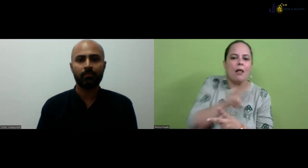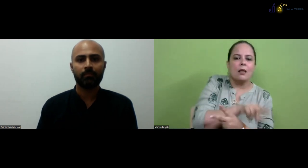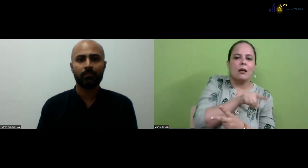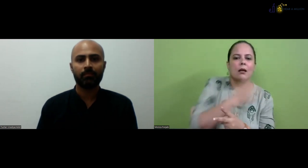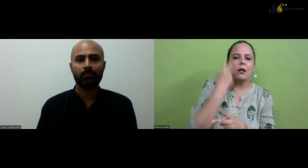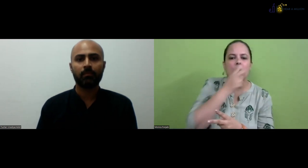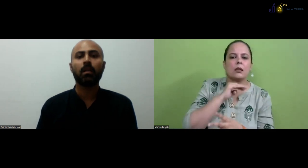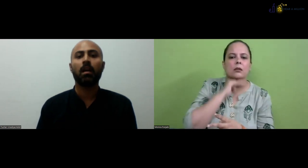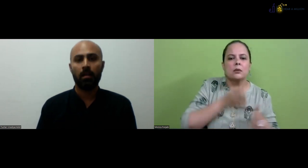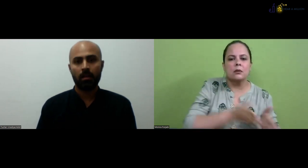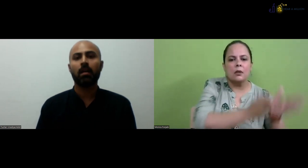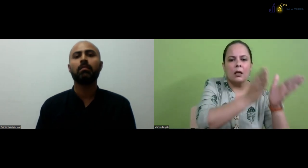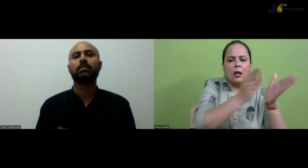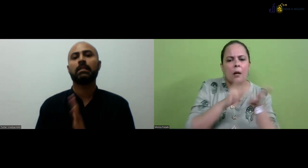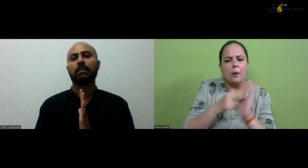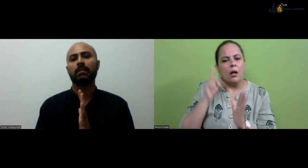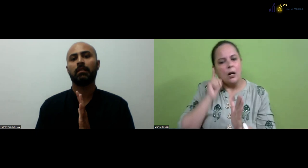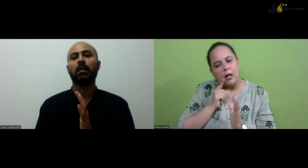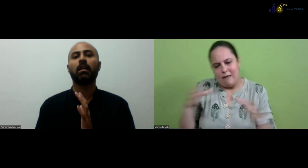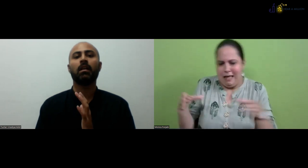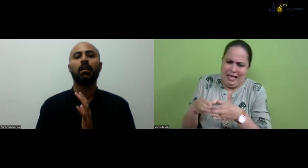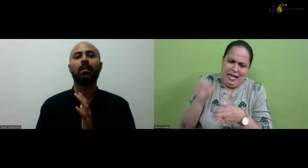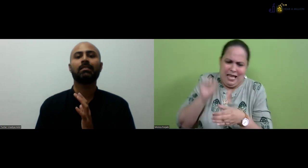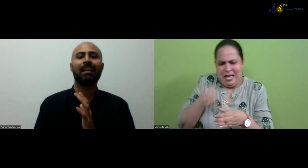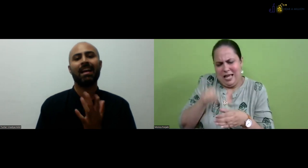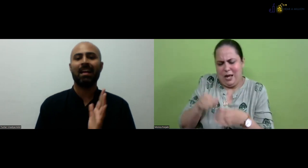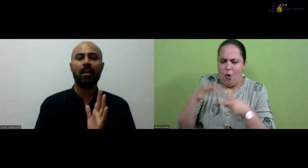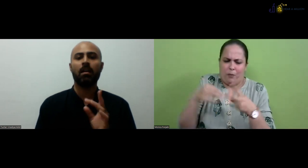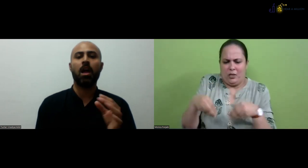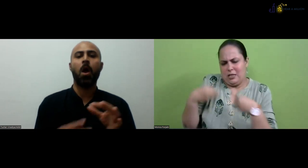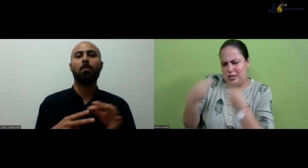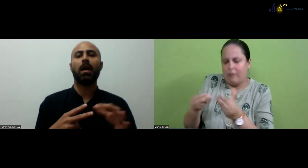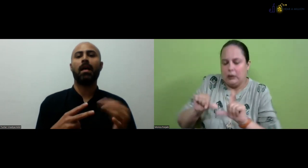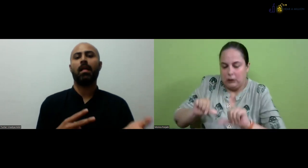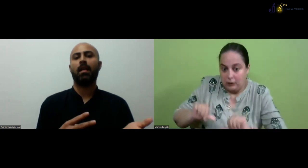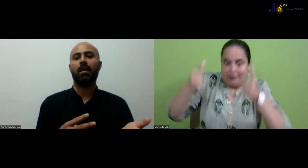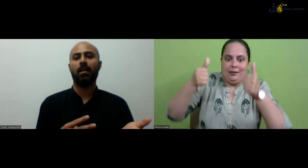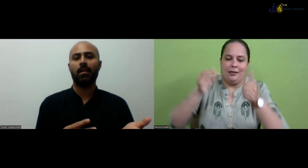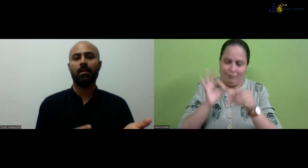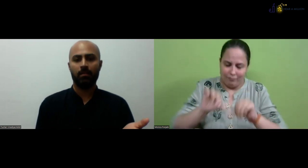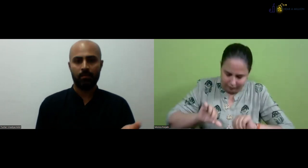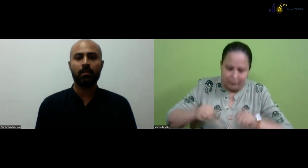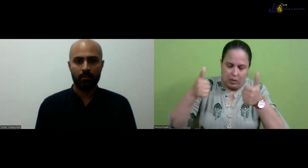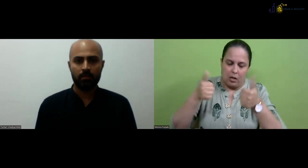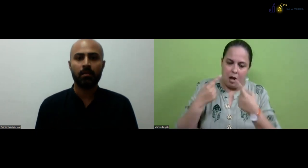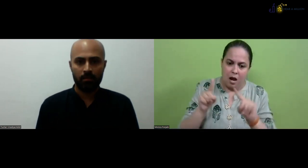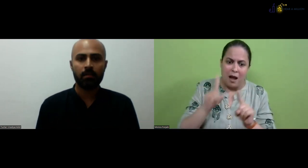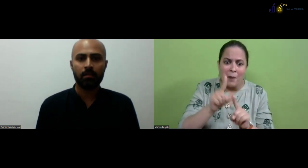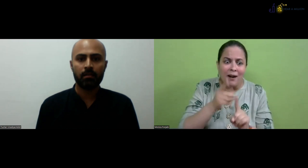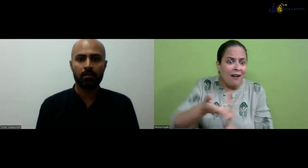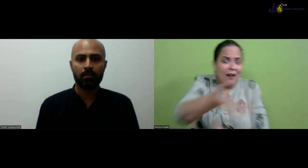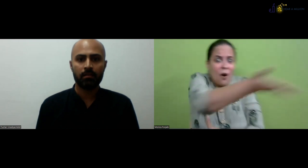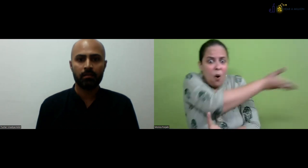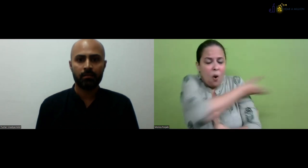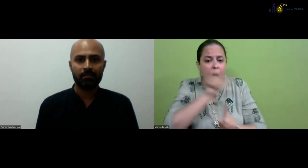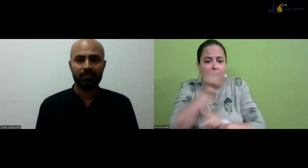about it. They don't provide you with the options. They are just given with the audiology and the speech therapy subject on it. They are not provided with